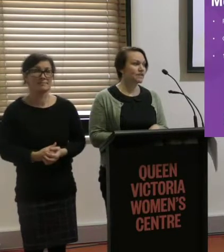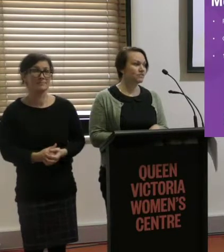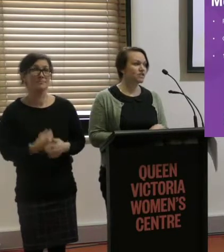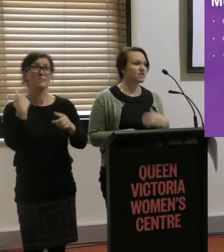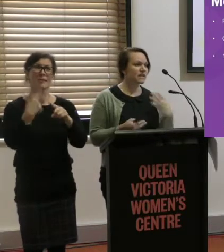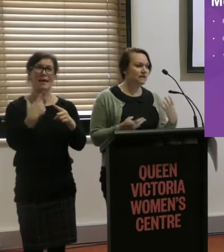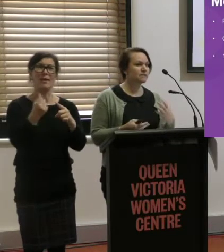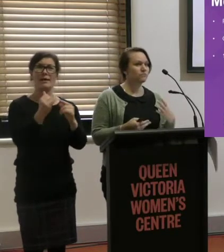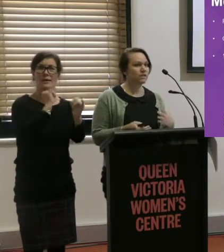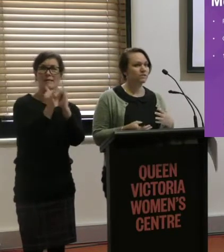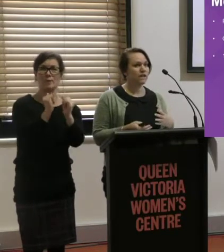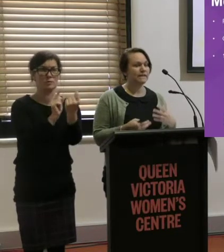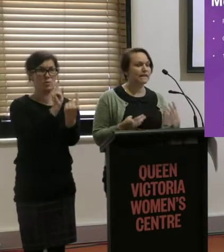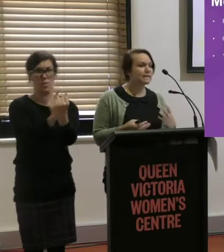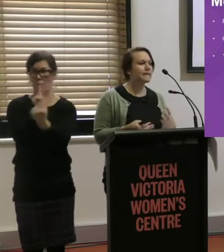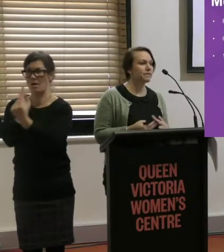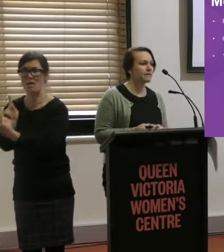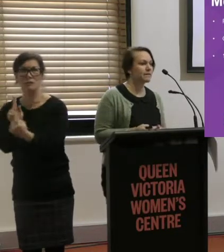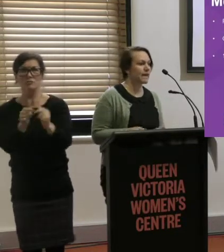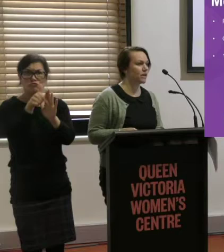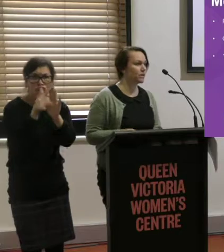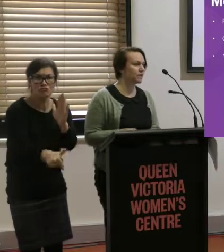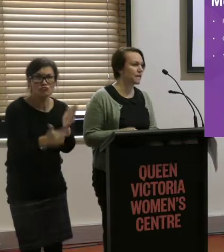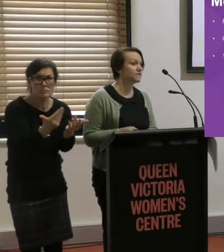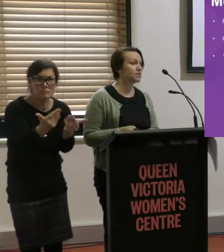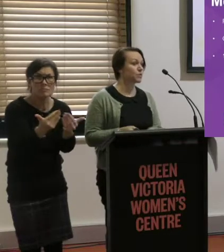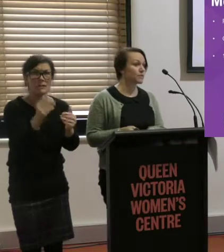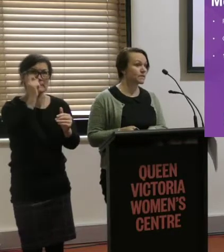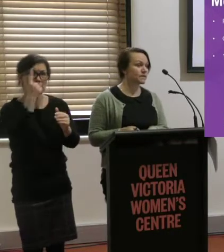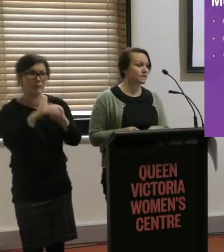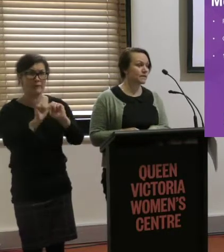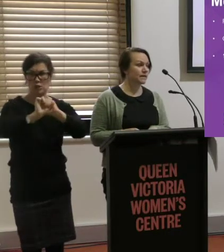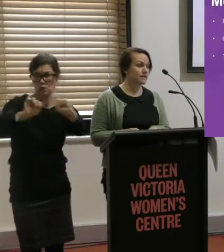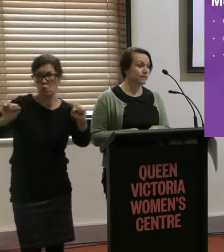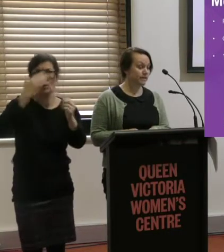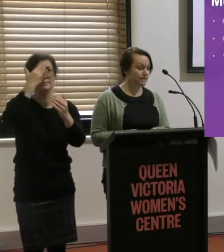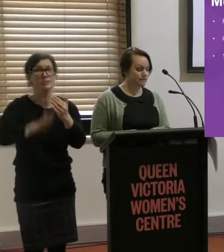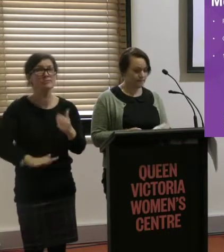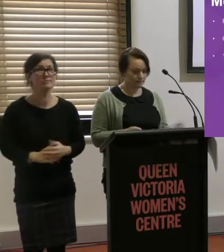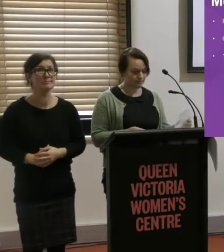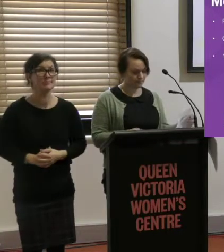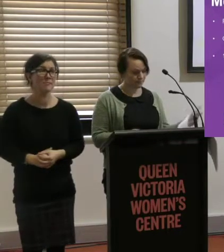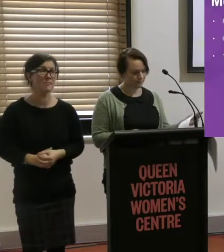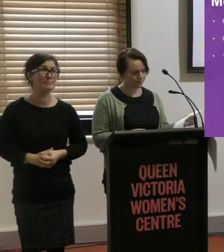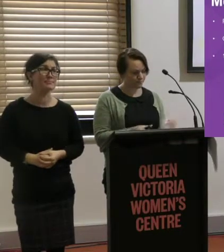-one interviews to get some real in-depth understanding on individuals' experiences.